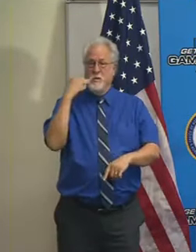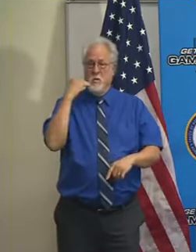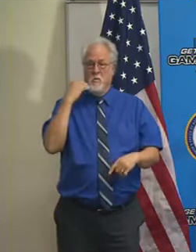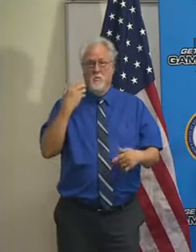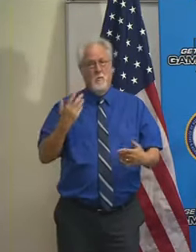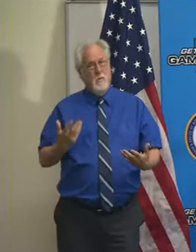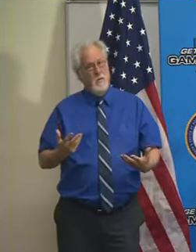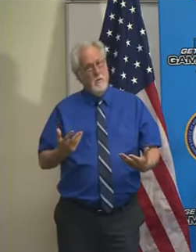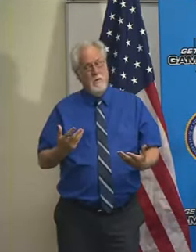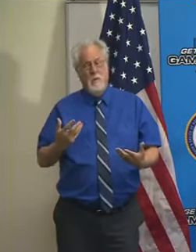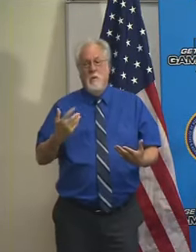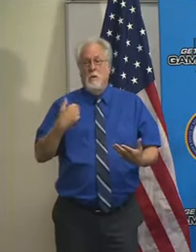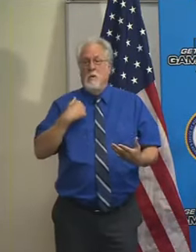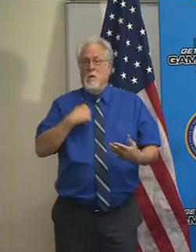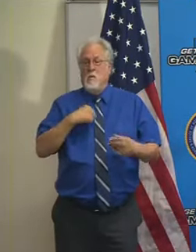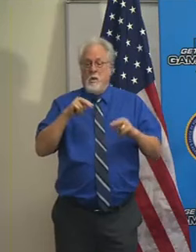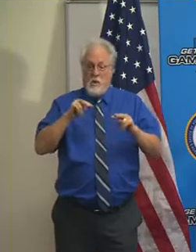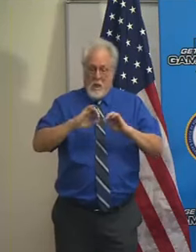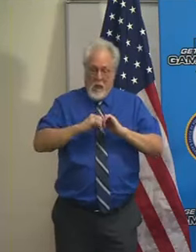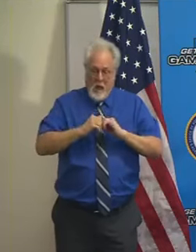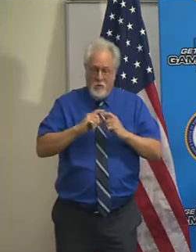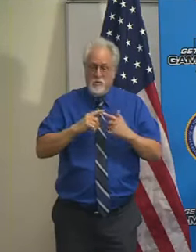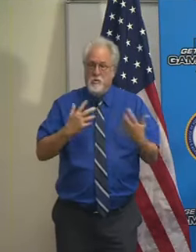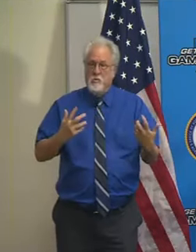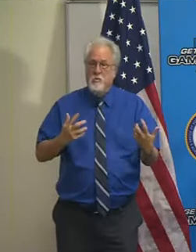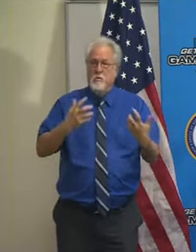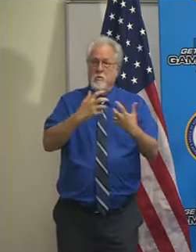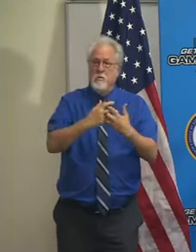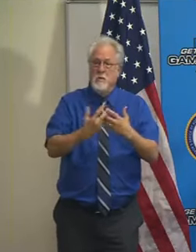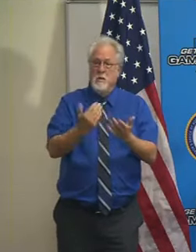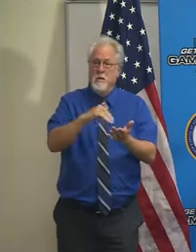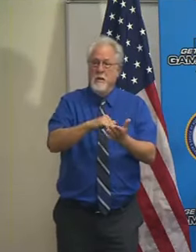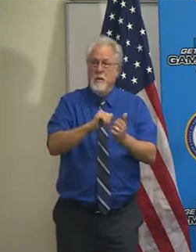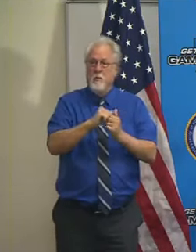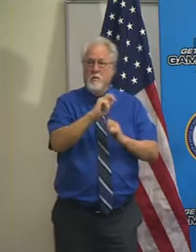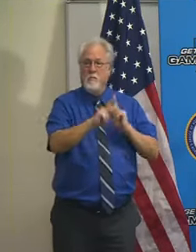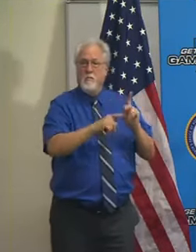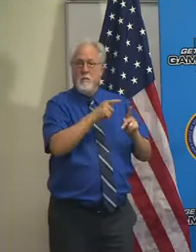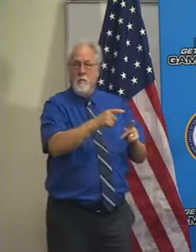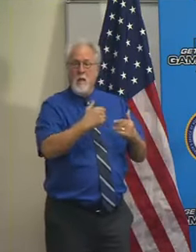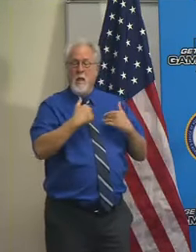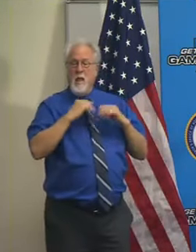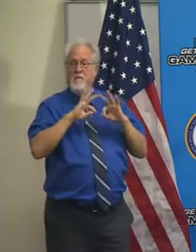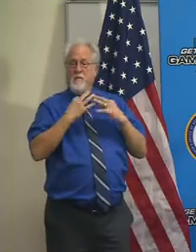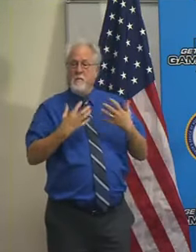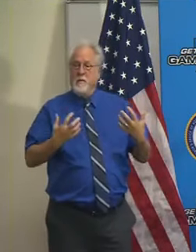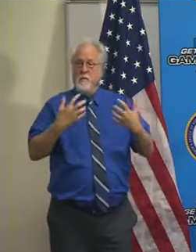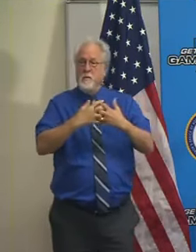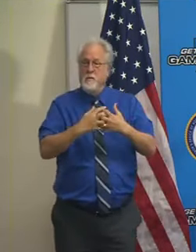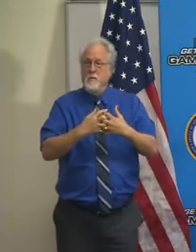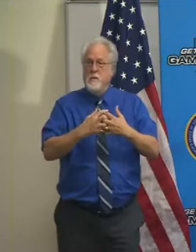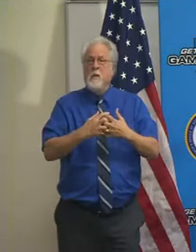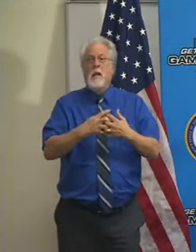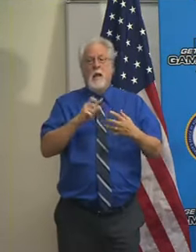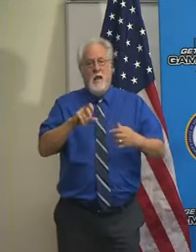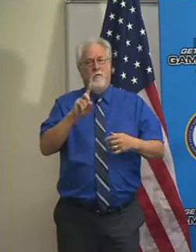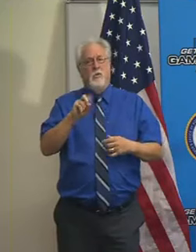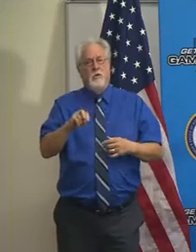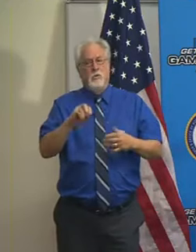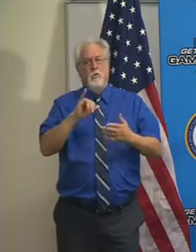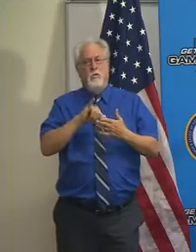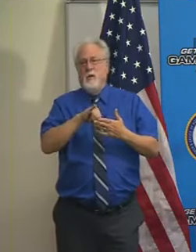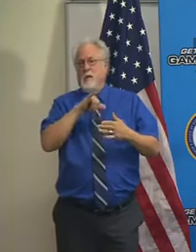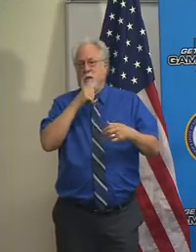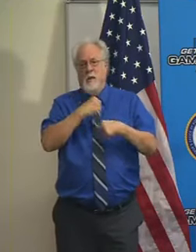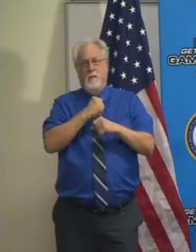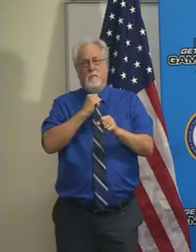And so, as we look at a way to reengage with those individuals and have families reunited, we need to do that in a way that doesn't